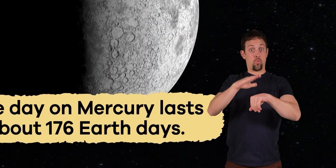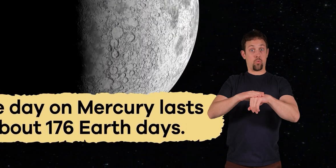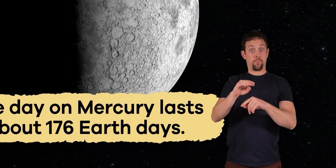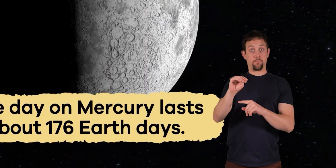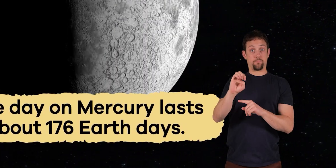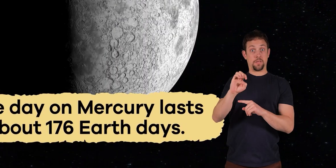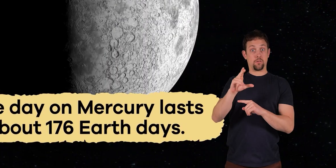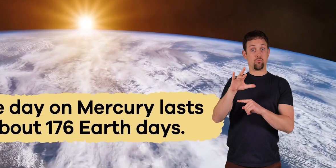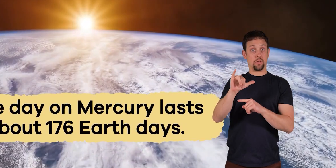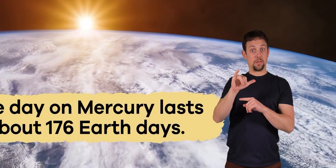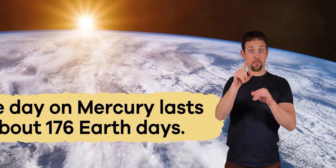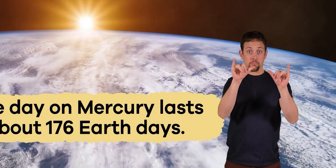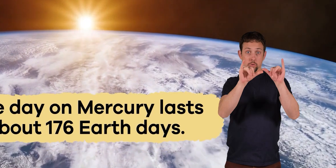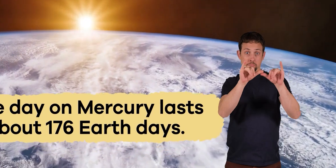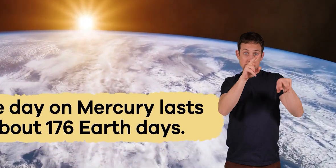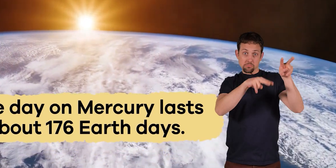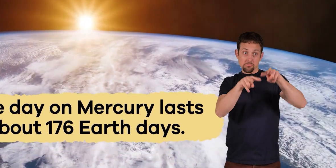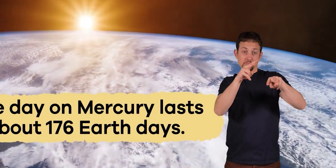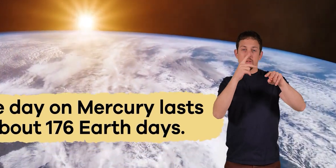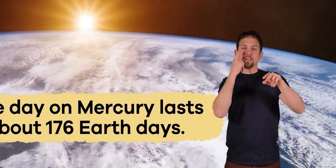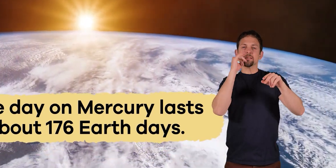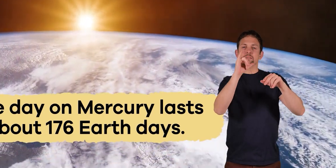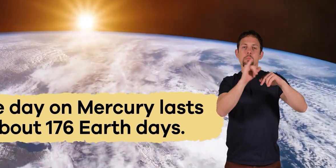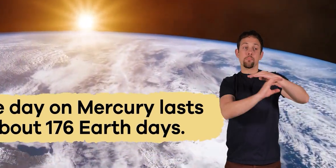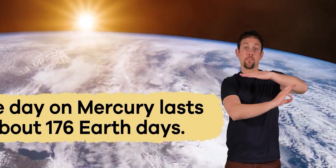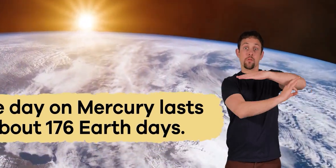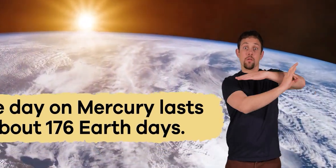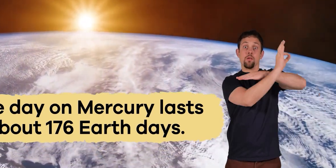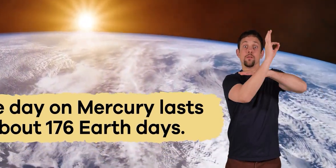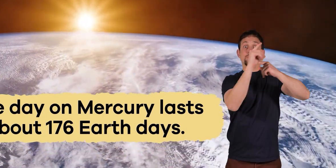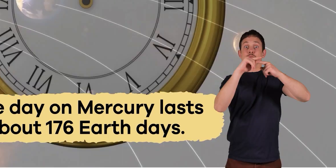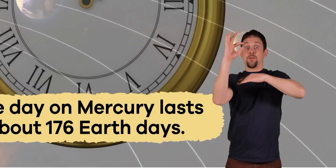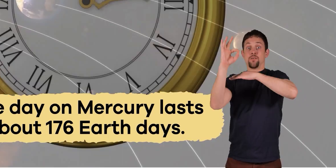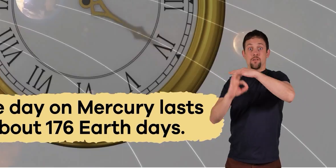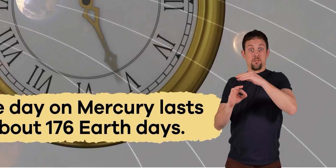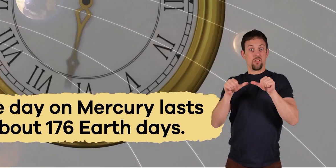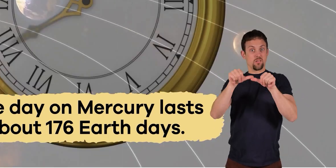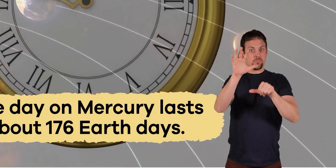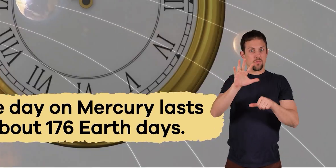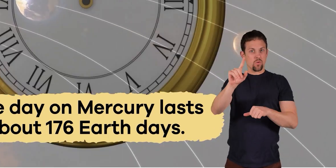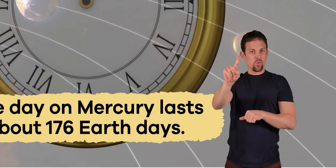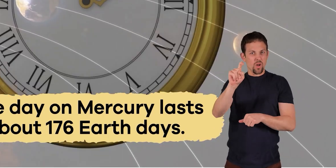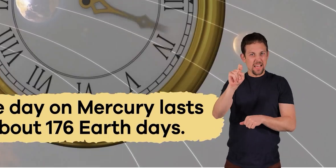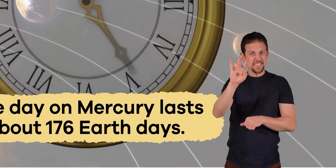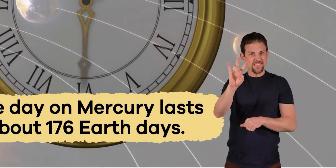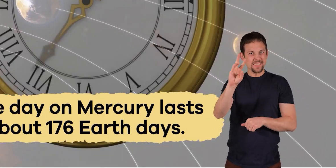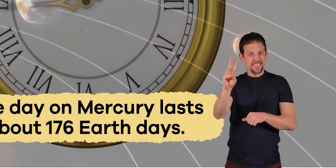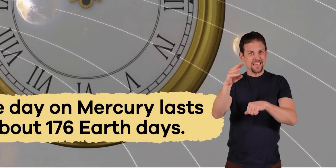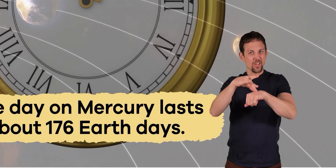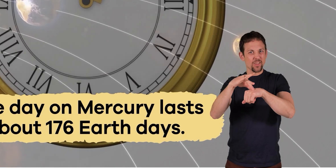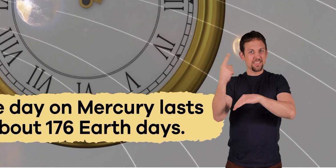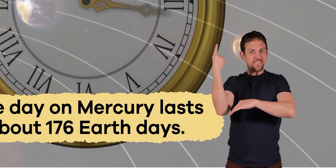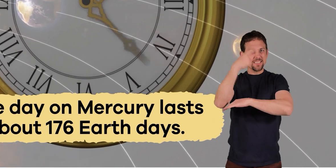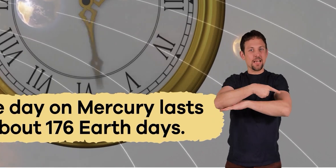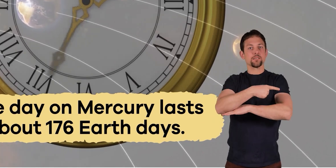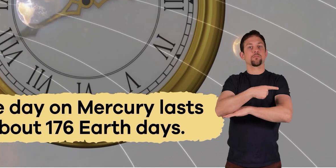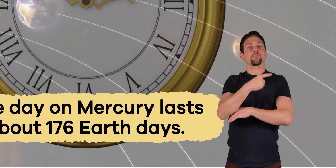Mercury, which is measured from one sunrise to the next, lasts about 176 Earth